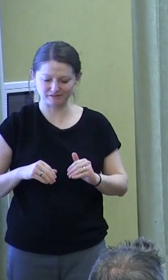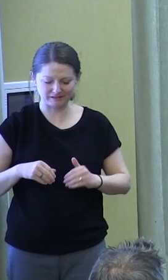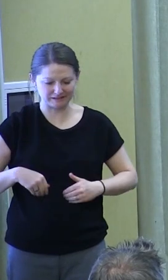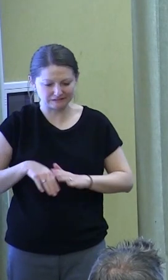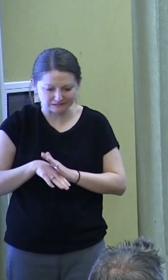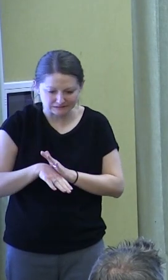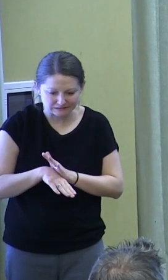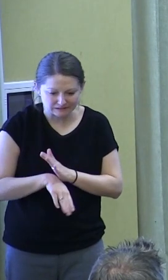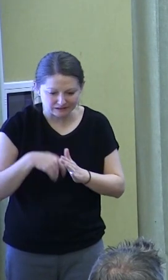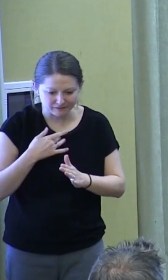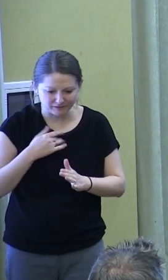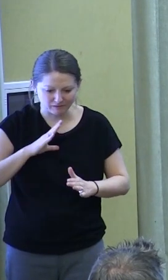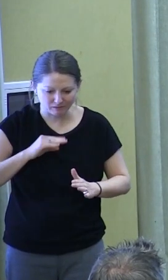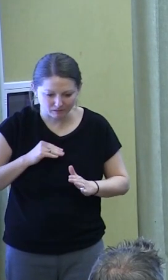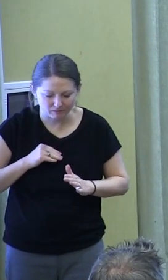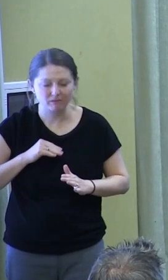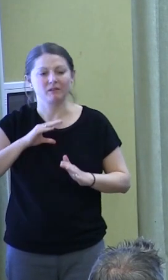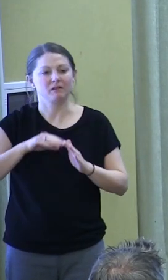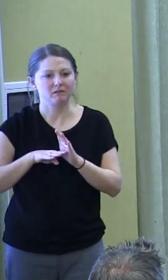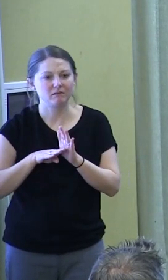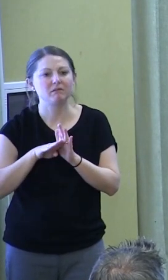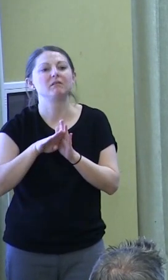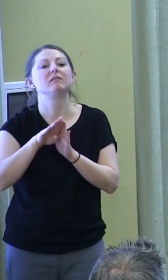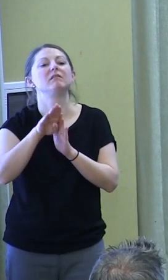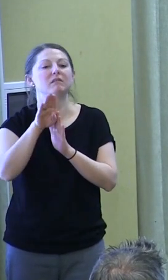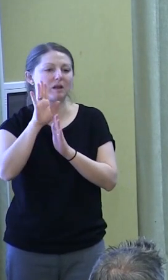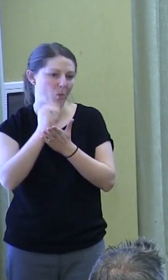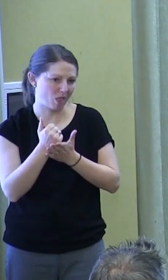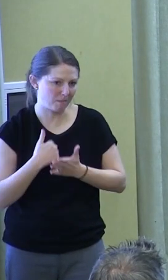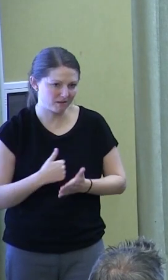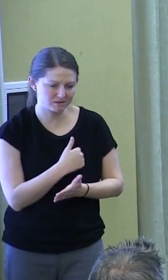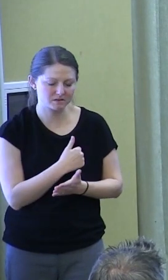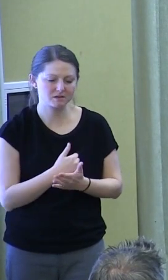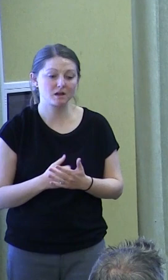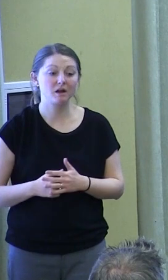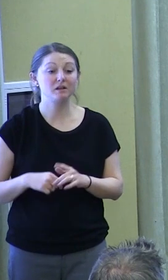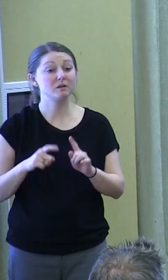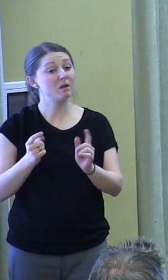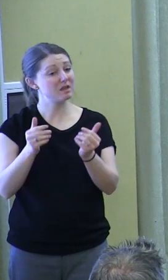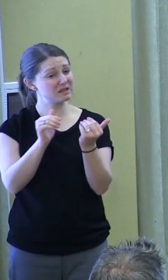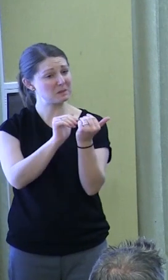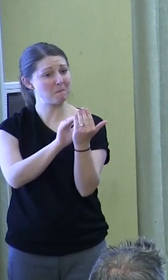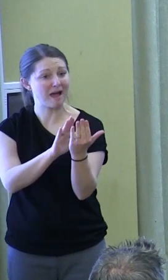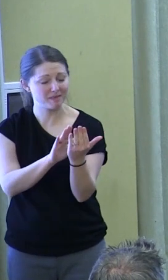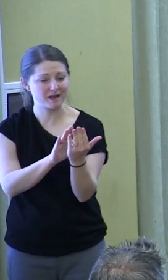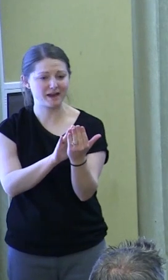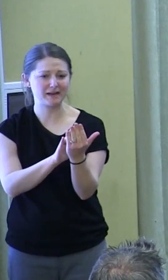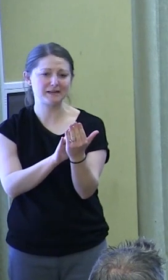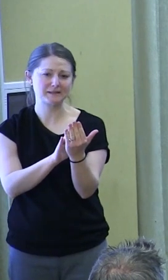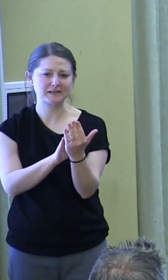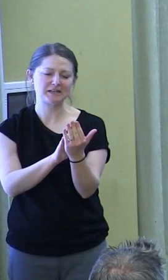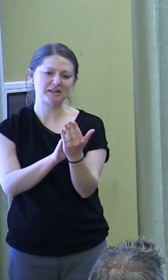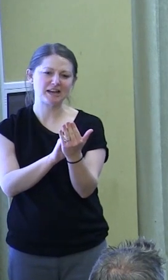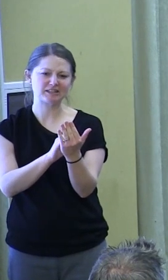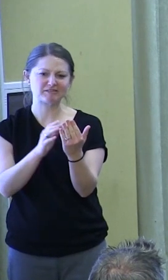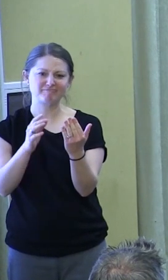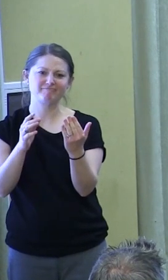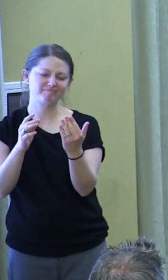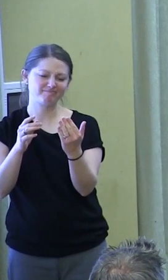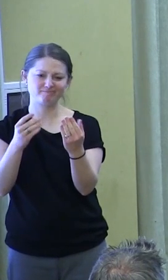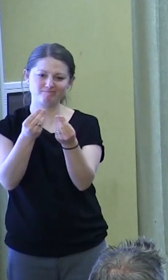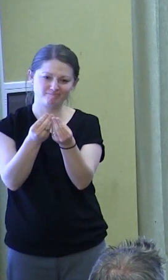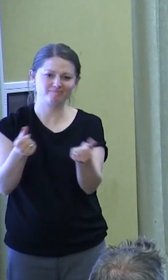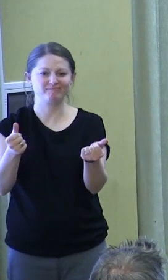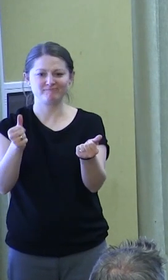those challenging situations. Notably, this method combats that stagnation